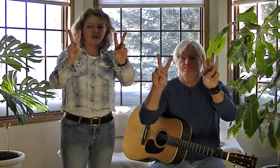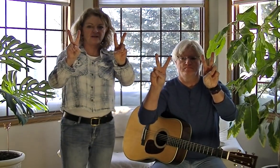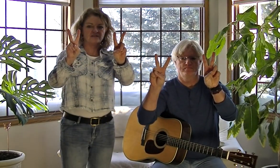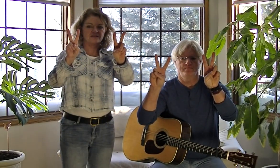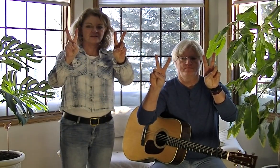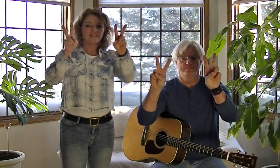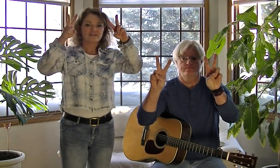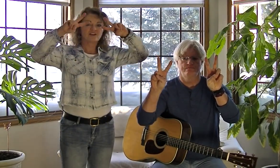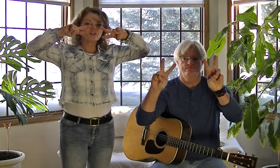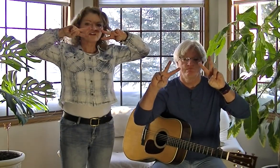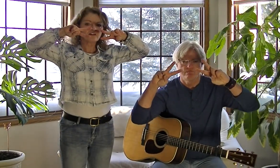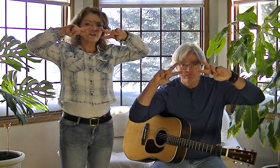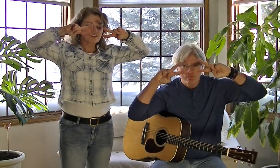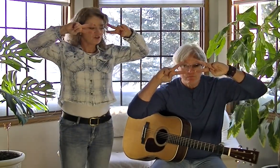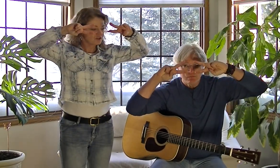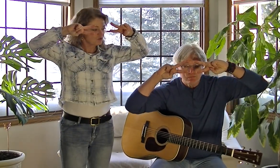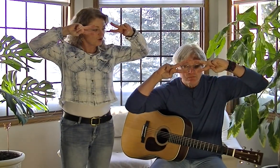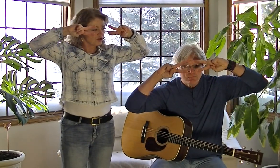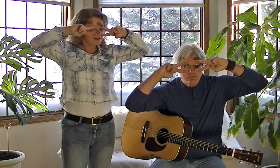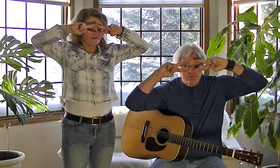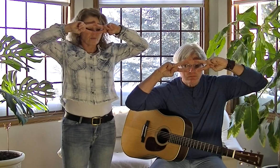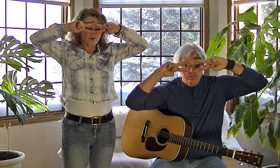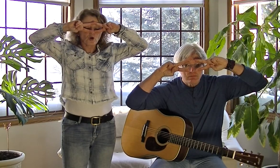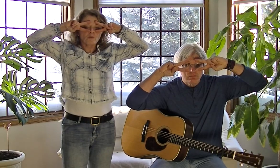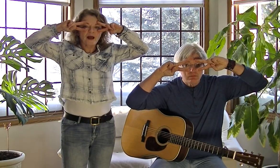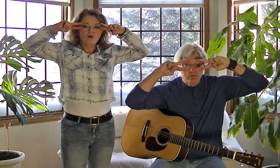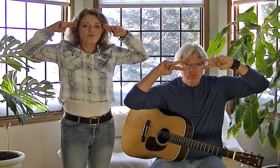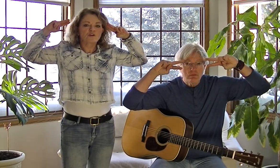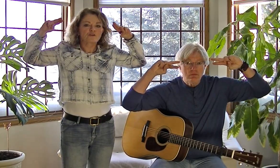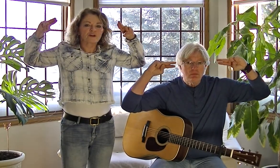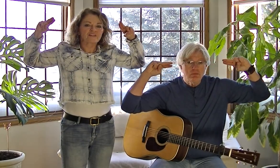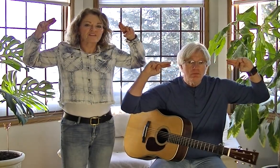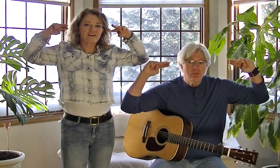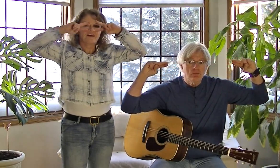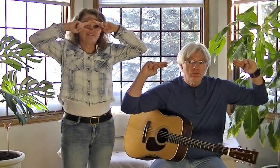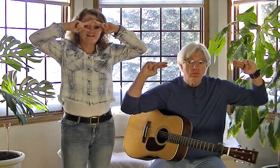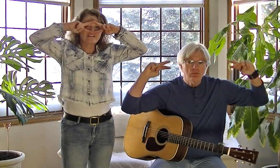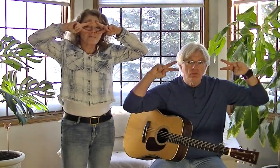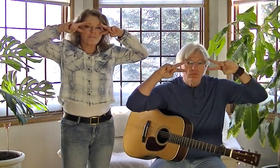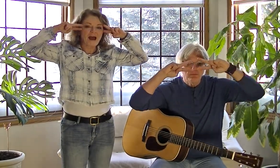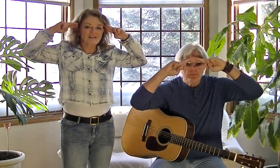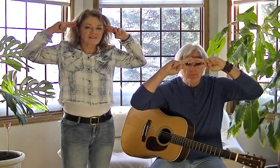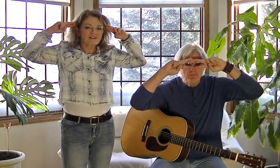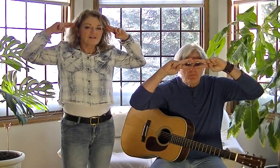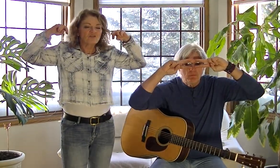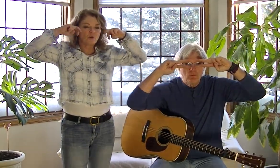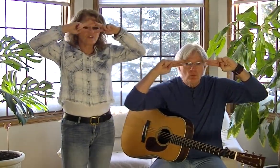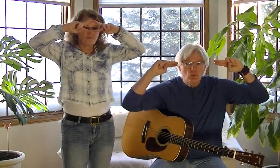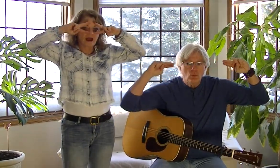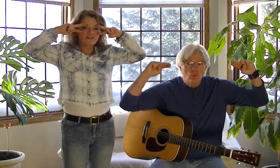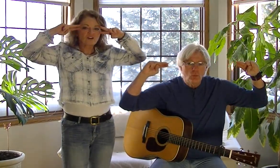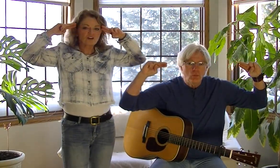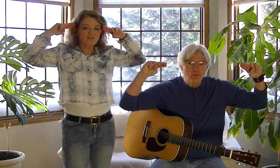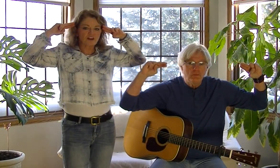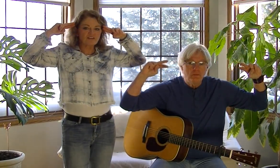hands, tilt it, tilt it towards, and then pull back over your face. And that's the mask. So it wears a mask on its face.